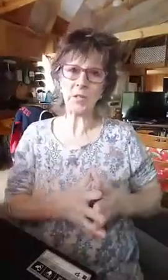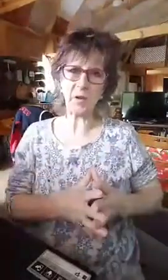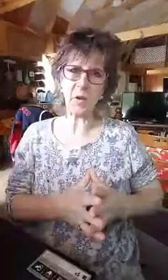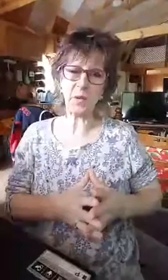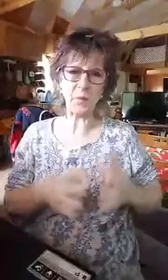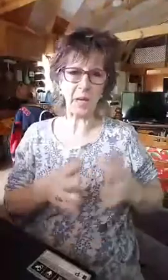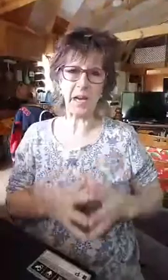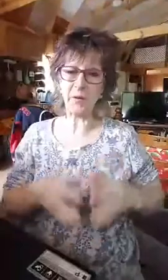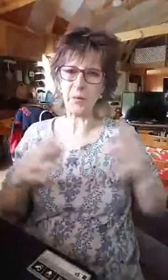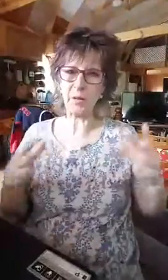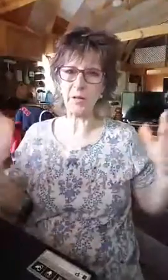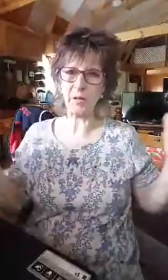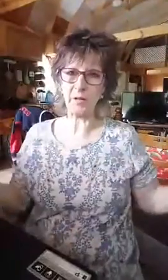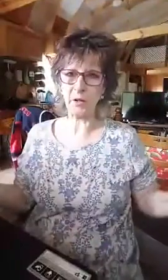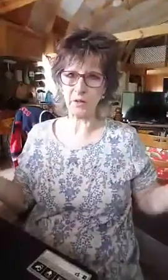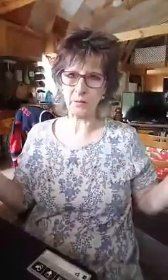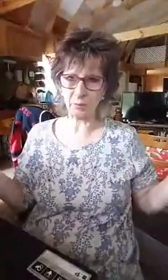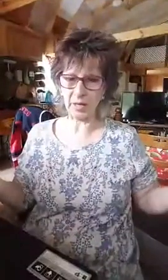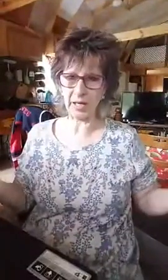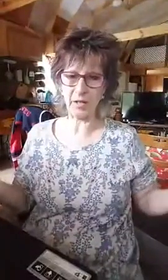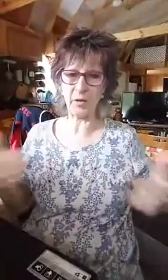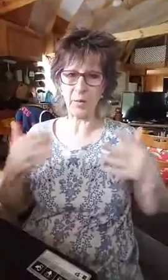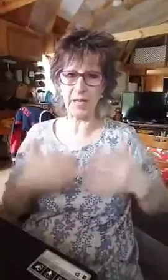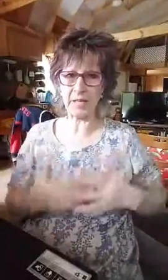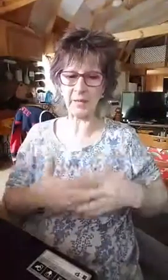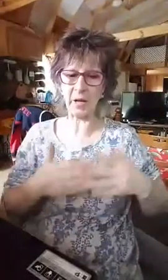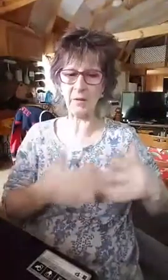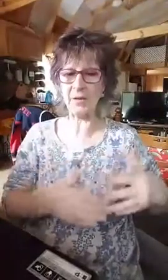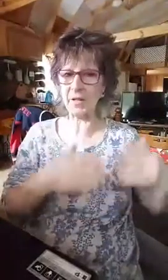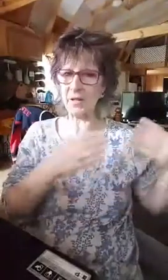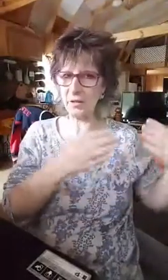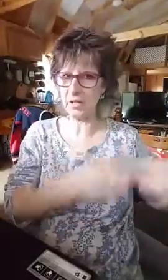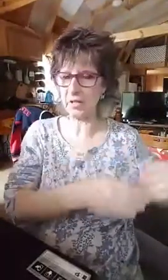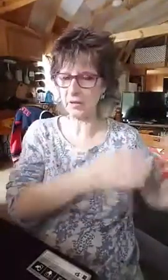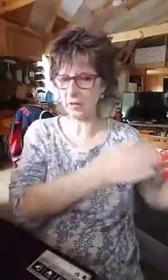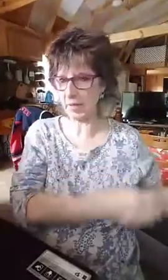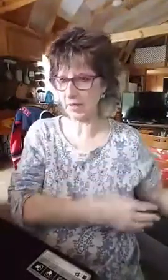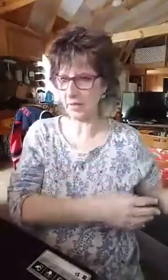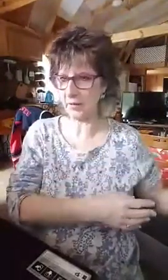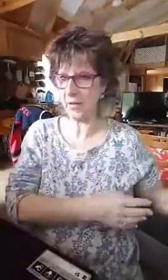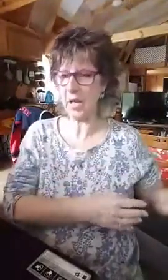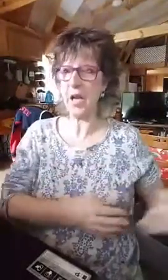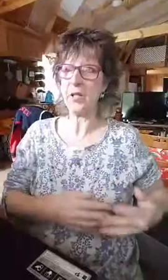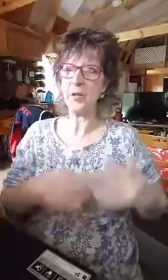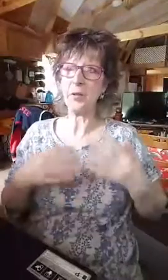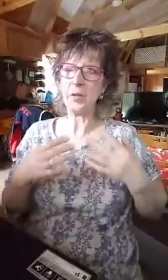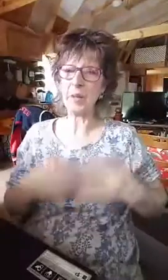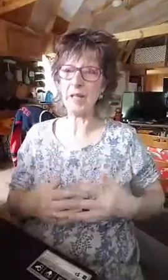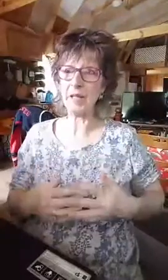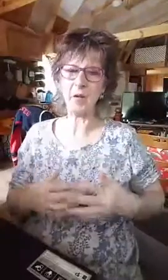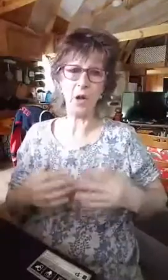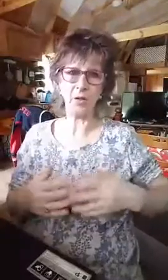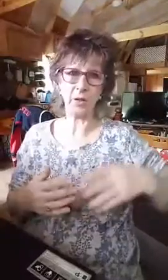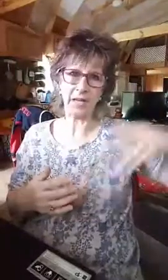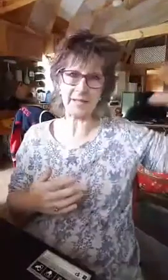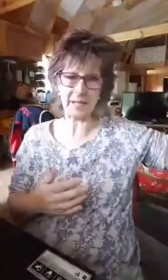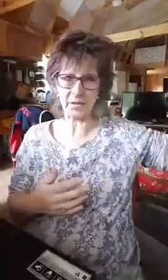of all, when you pray every prayer that you know to pray and you repented of everything you needed to repent of, you repented of all of your ancestral